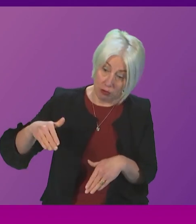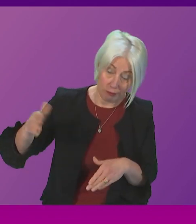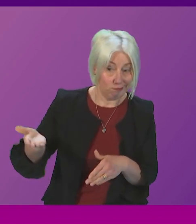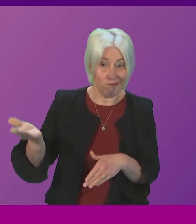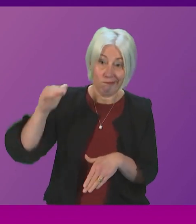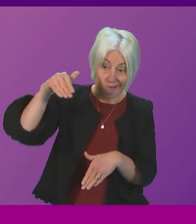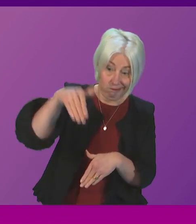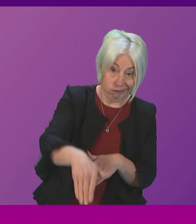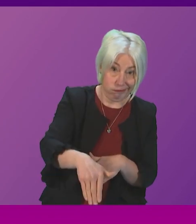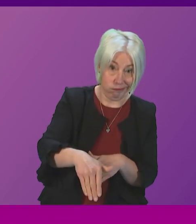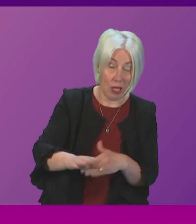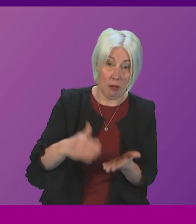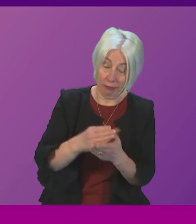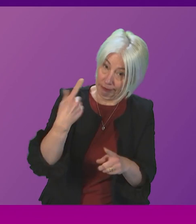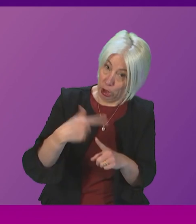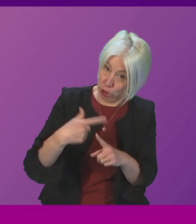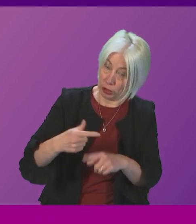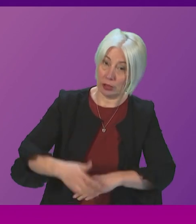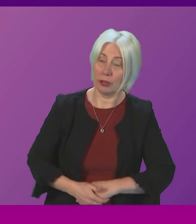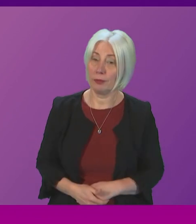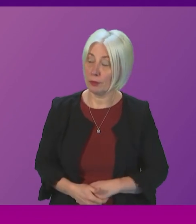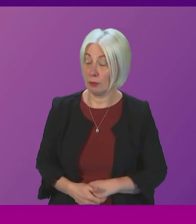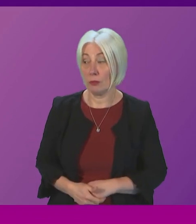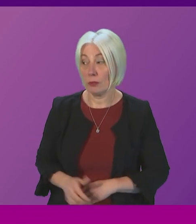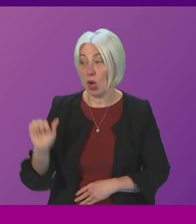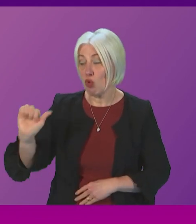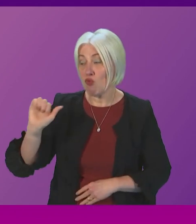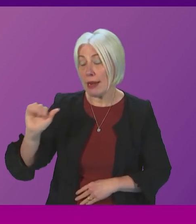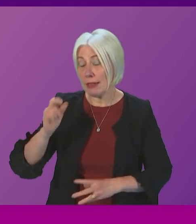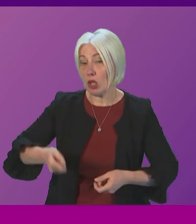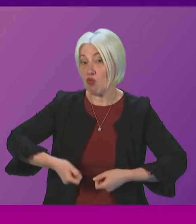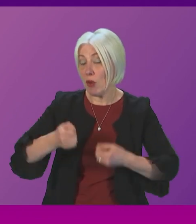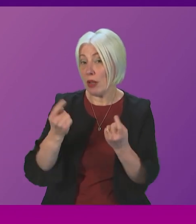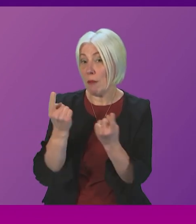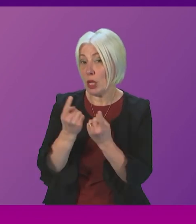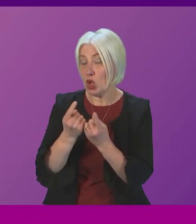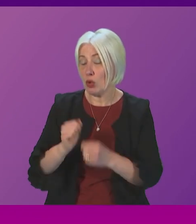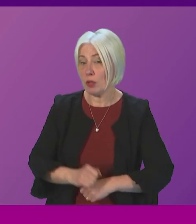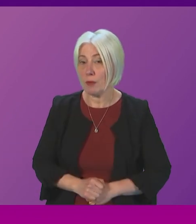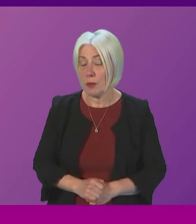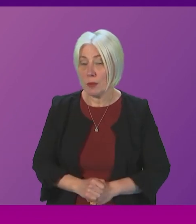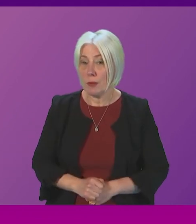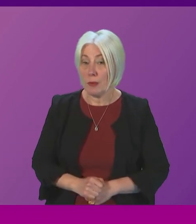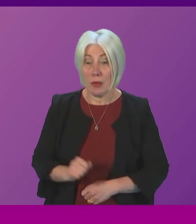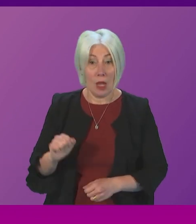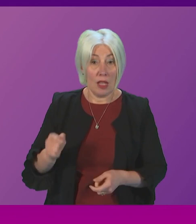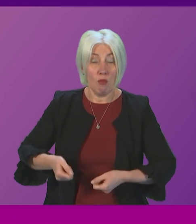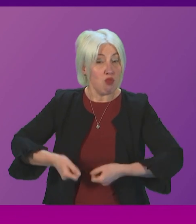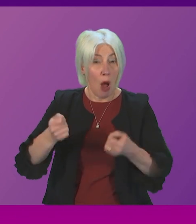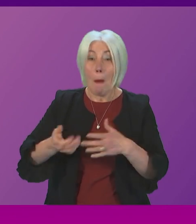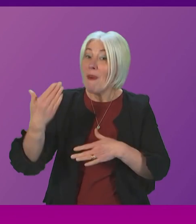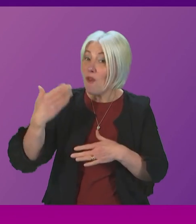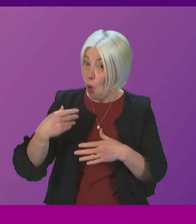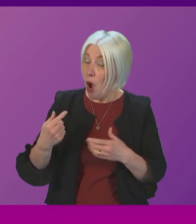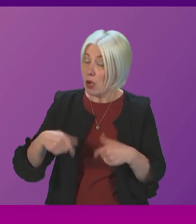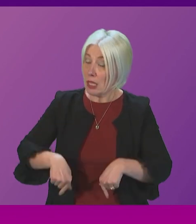urgency First Minister Alexander Stewart is right to raise the issues he does, he's right to raise these issues and he's raised them of course before